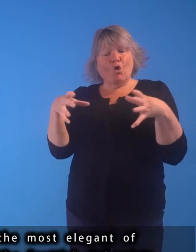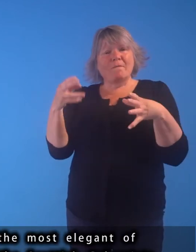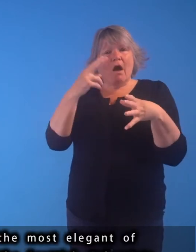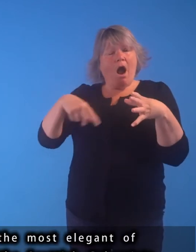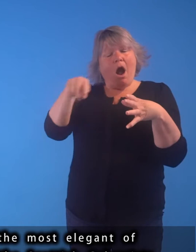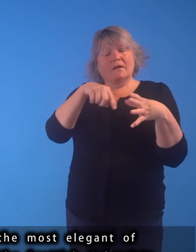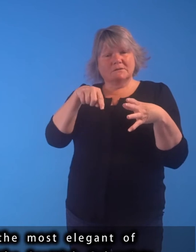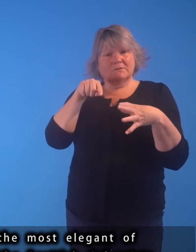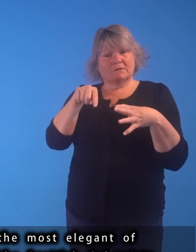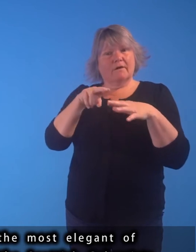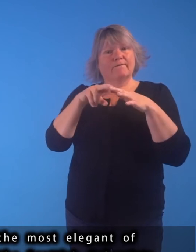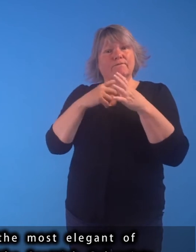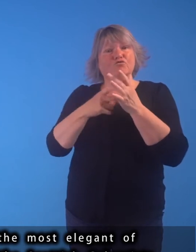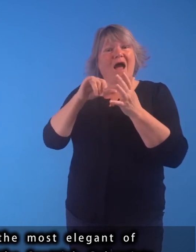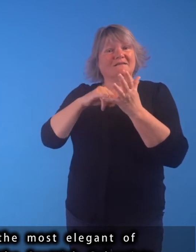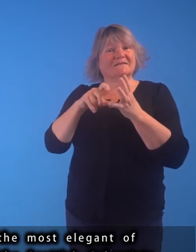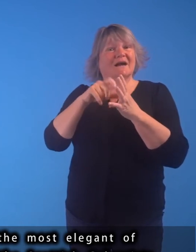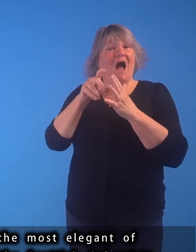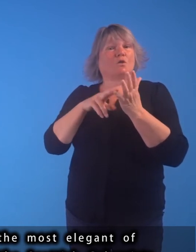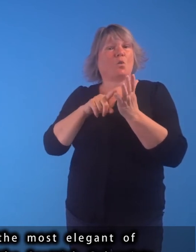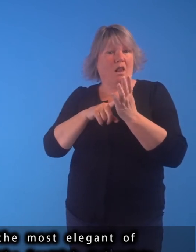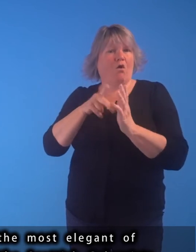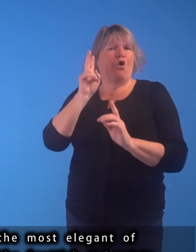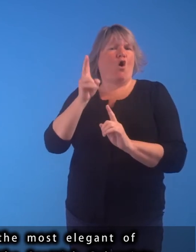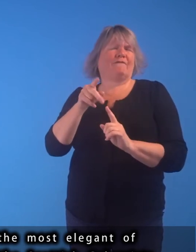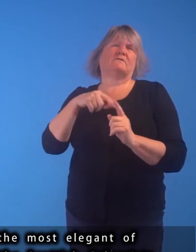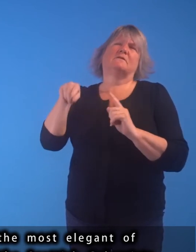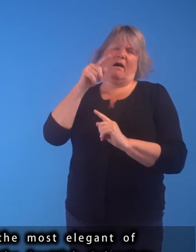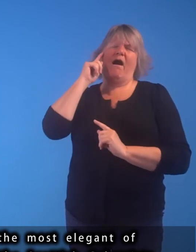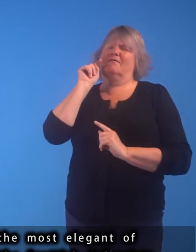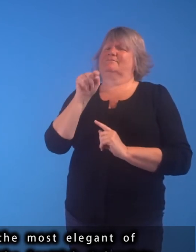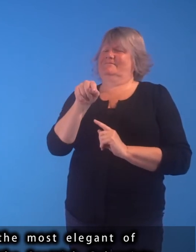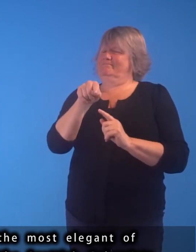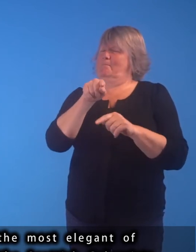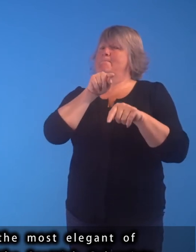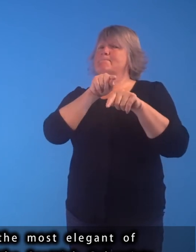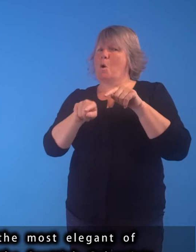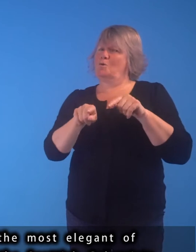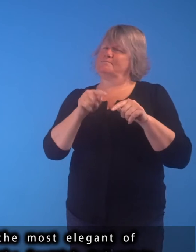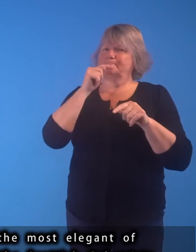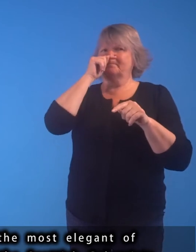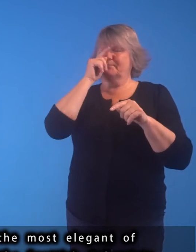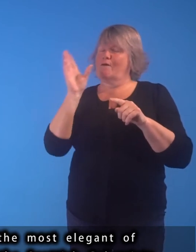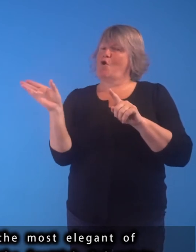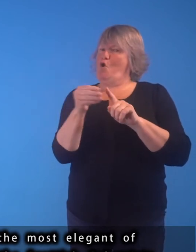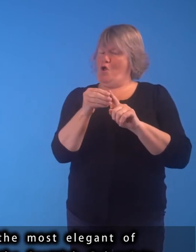Francis Cadell is often considered the most elegant of the group of artists known today as the Scottish colourists.